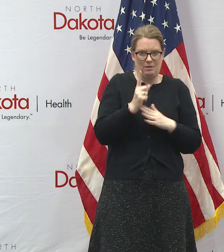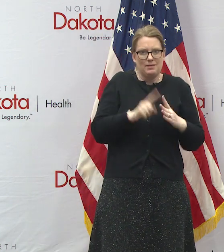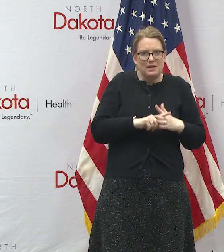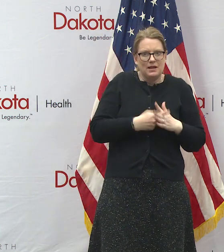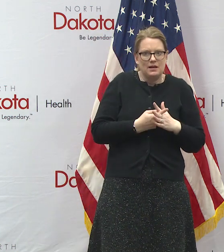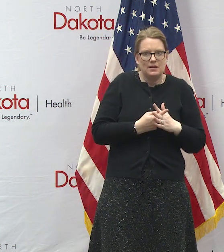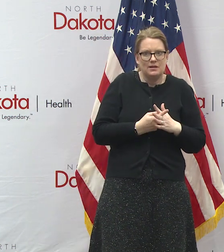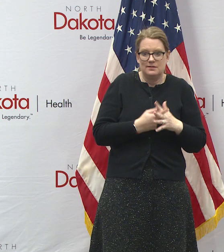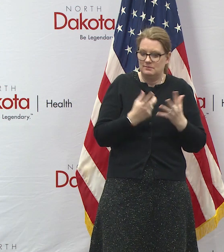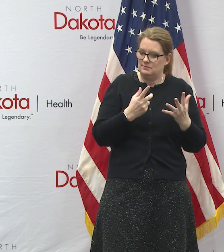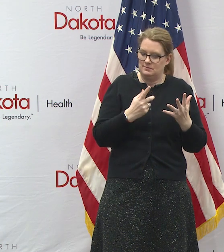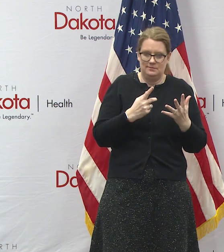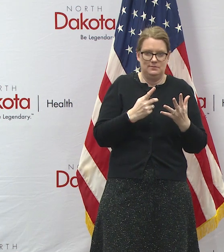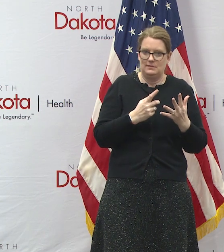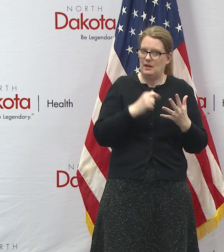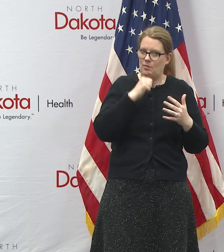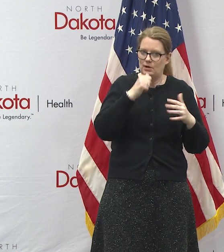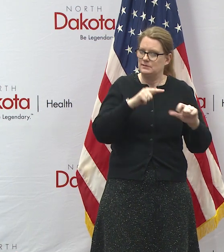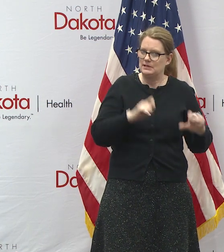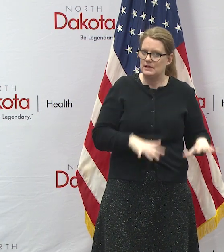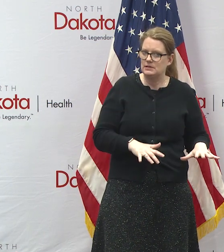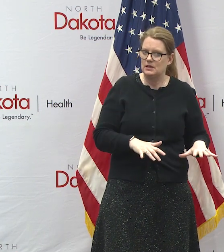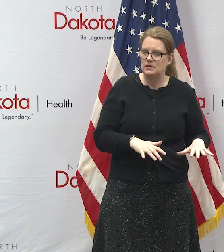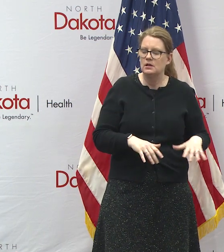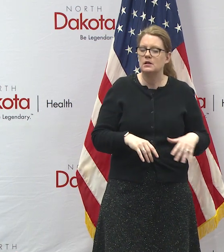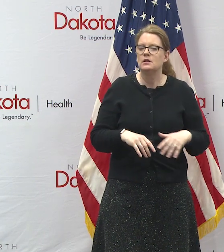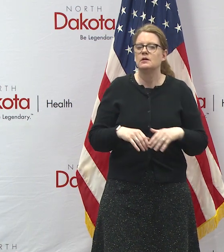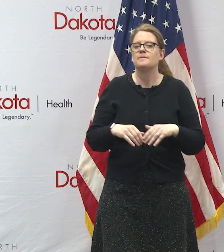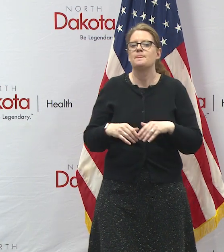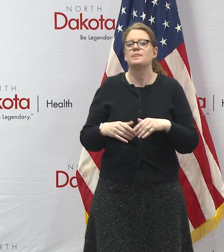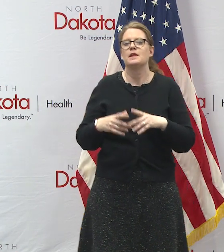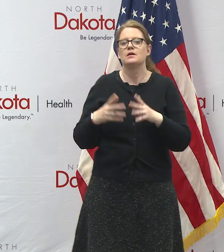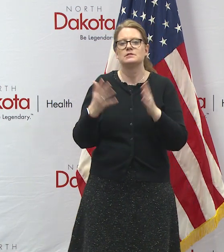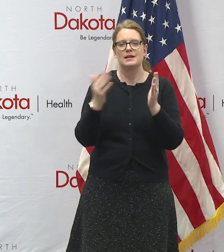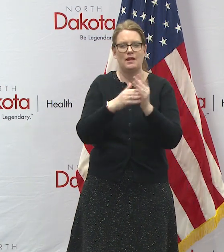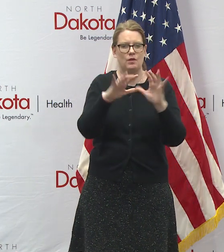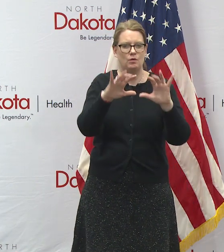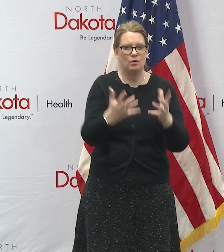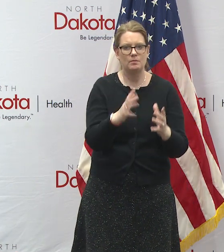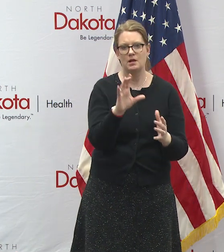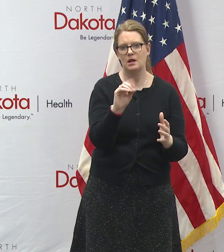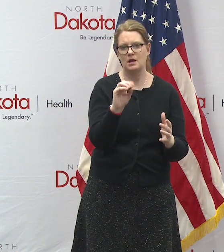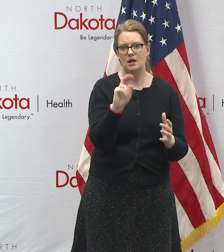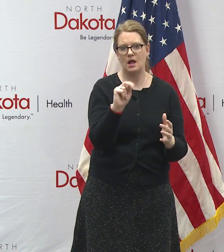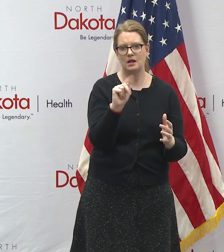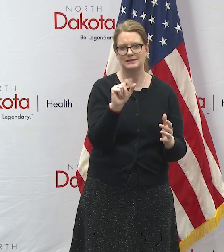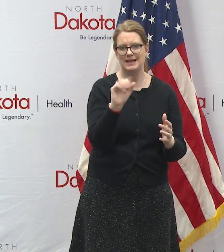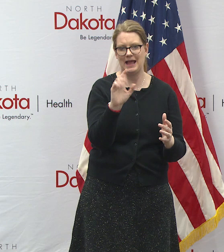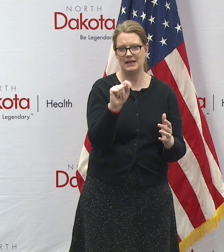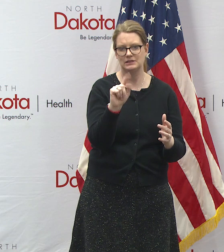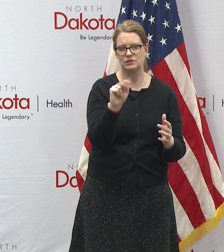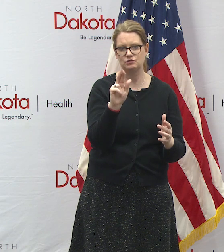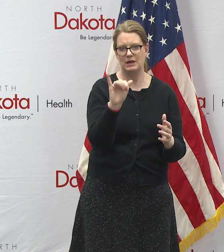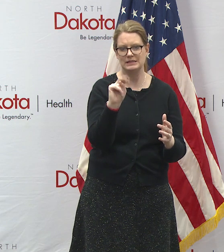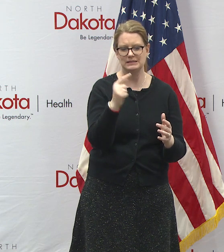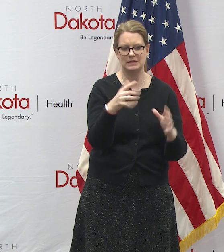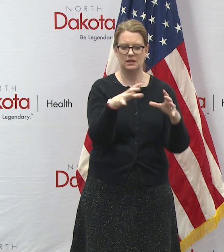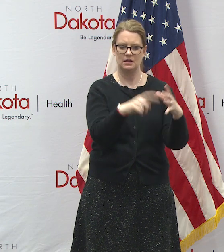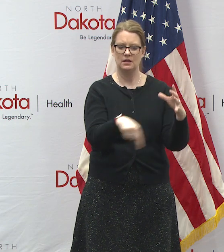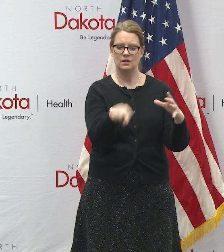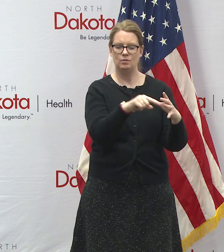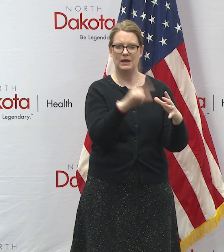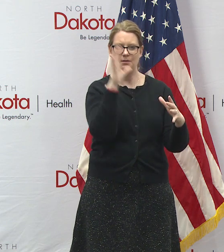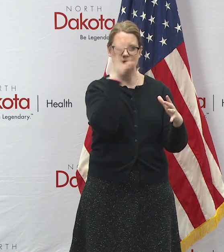have we have another group that we're through our expanded contact tracing that we're trying to track down and this is a group we'll call presume